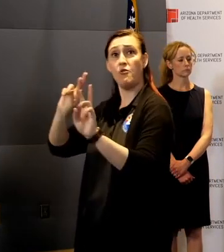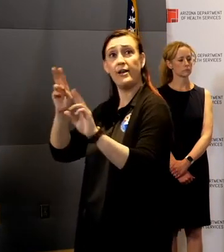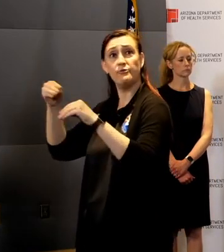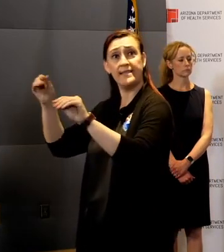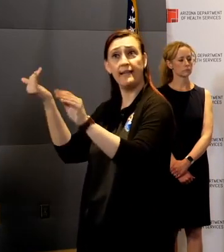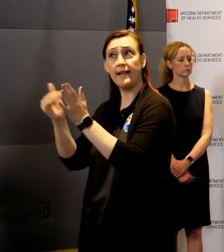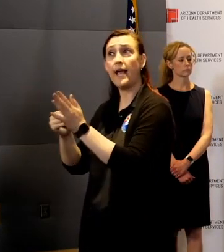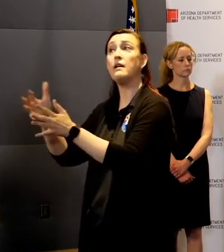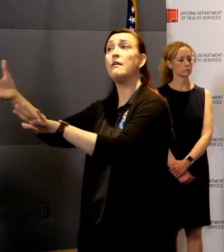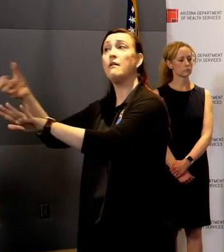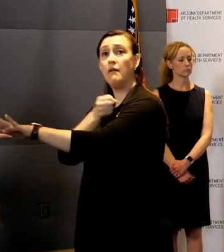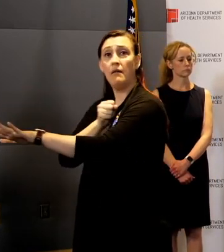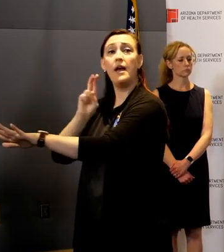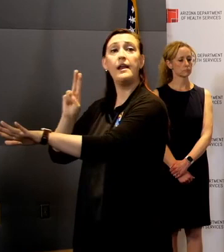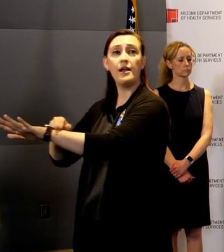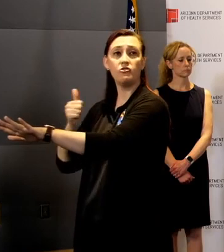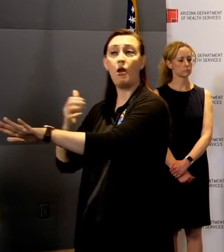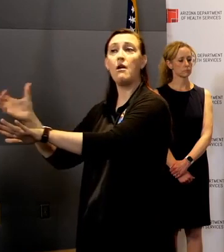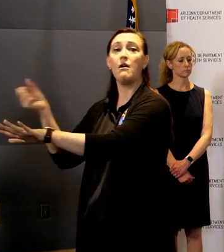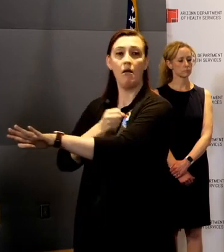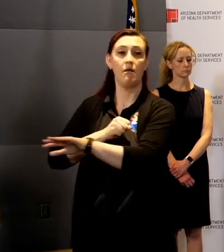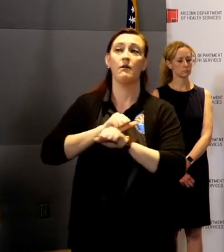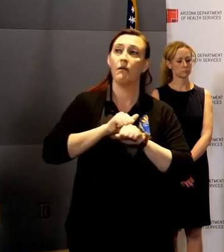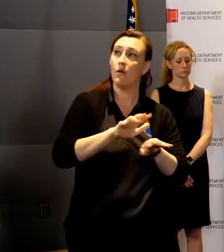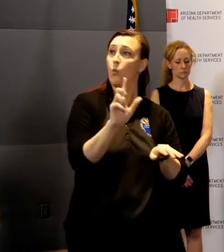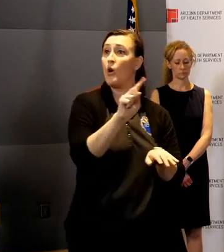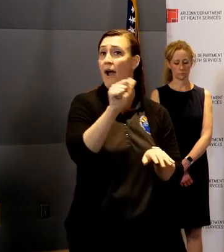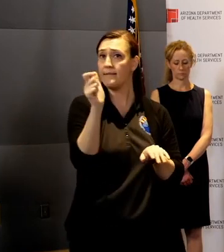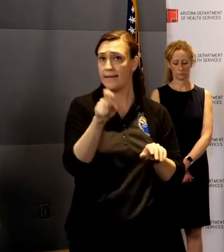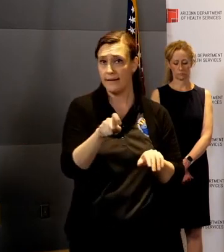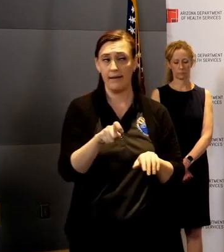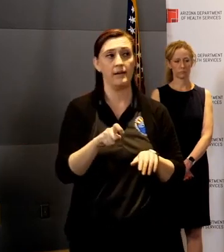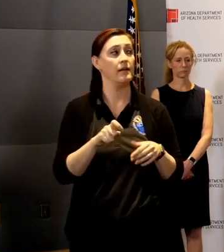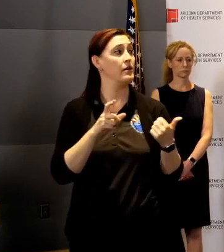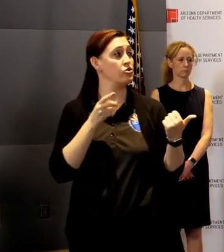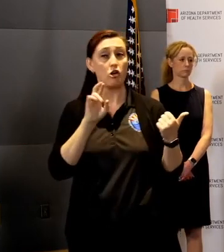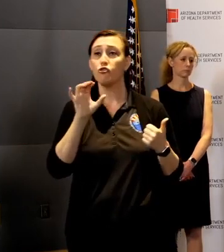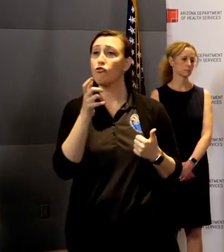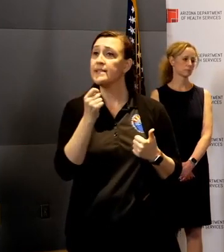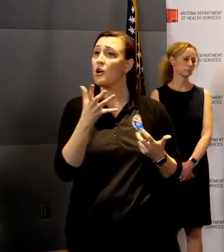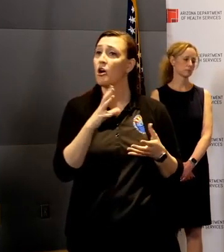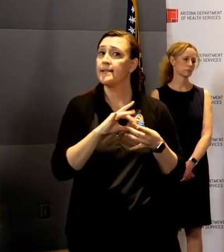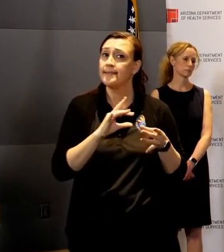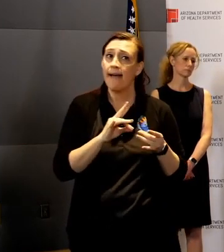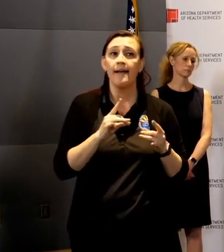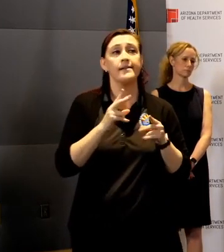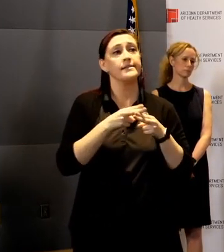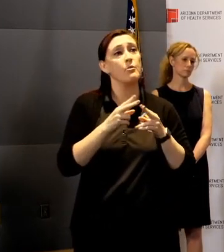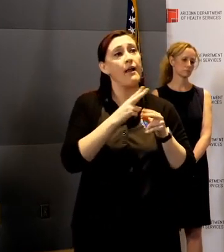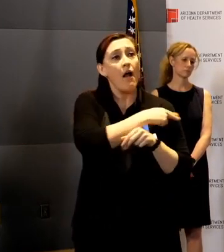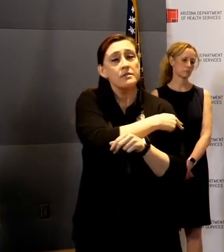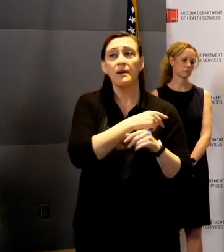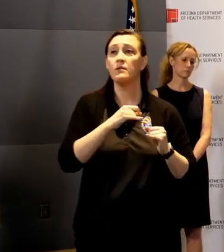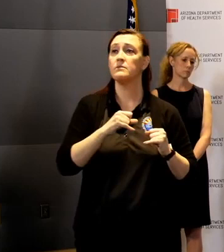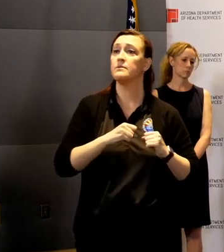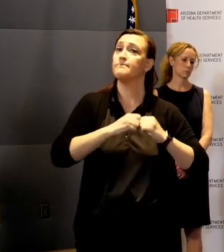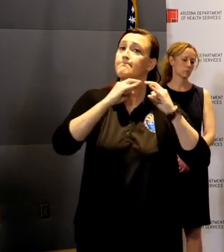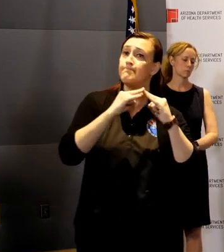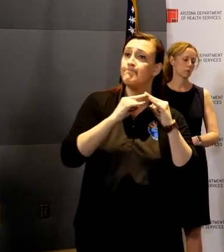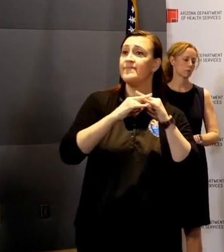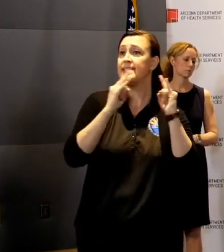guard as needed. You heard Dr. Chris talk about the health care needs that we have around temporary hospitals, et cetera.